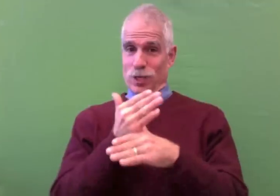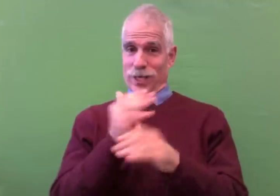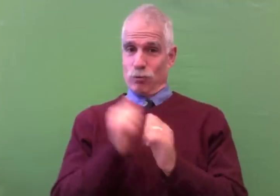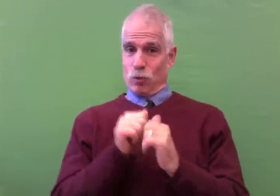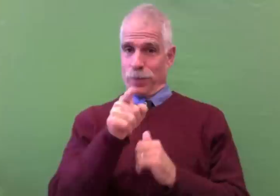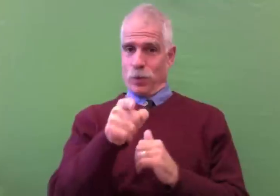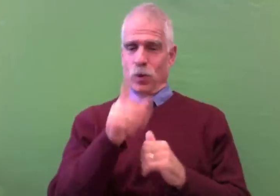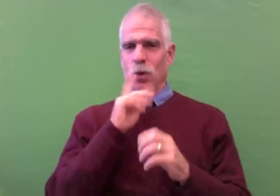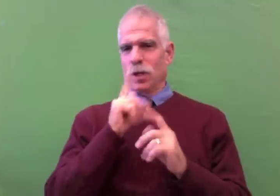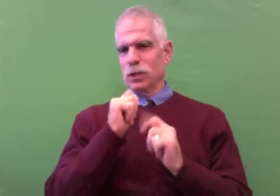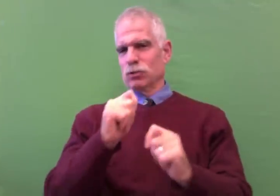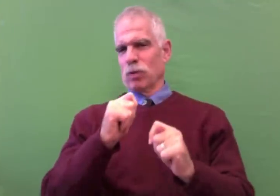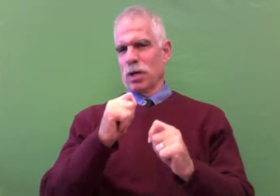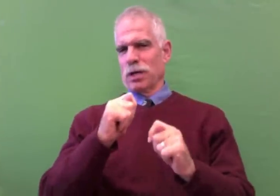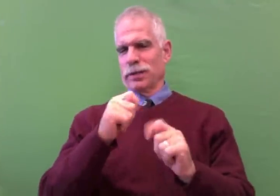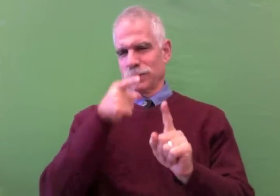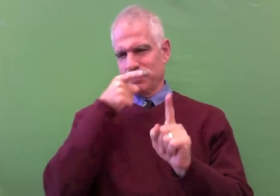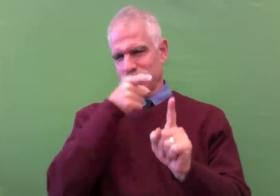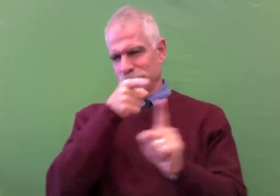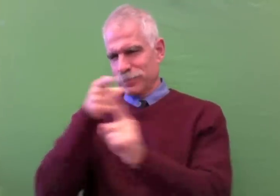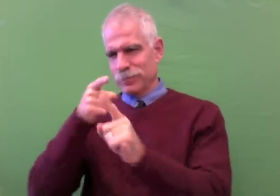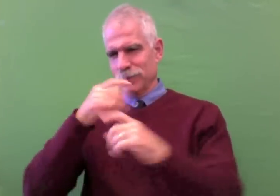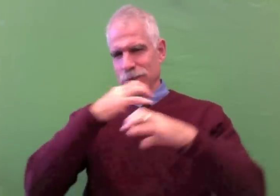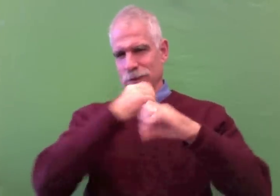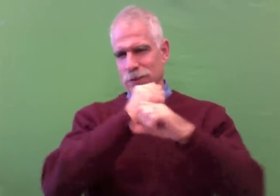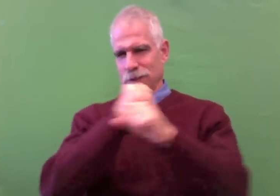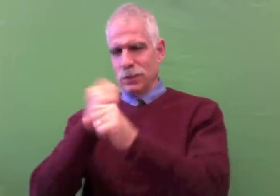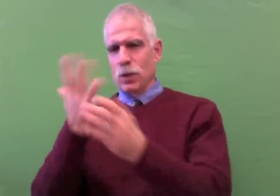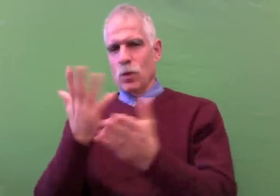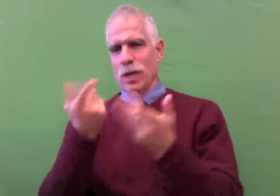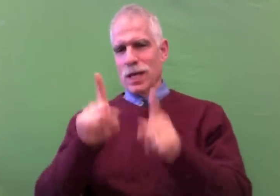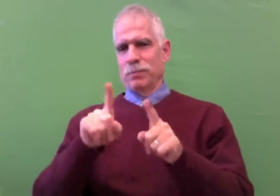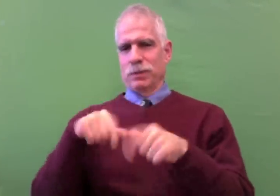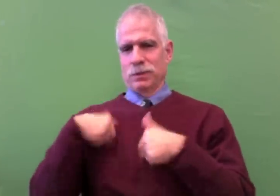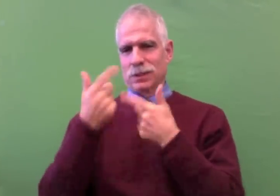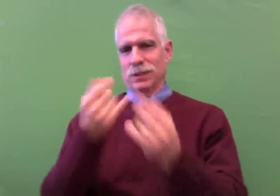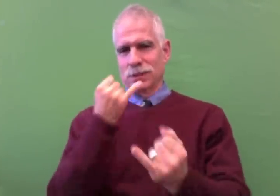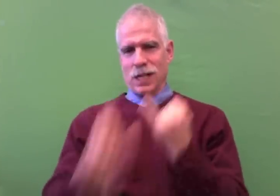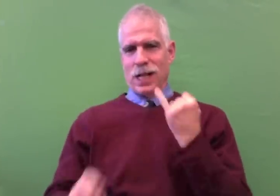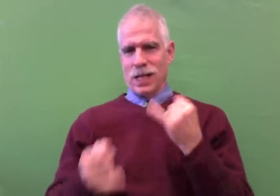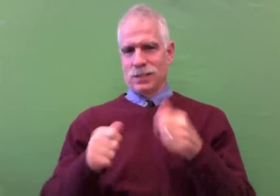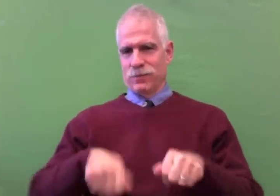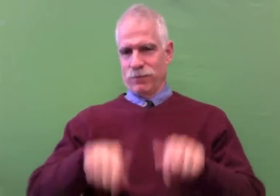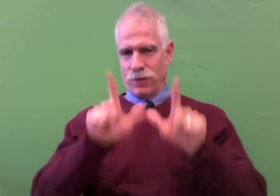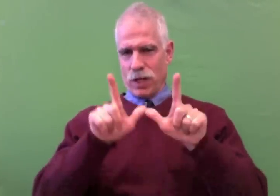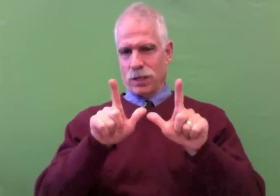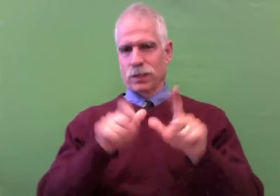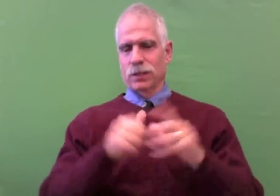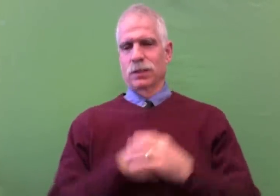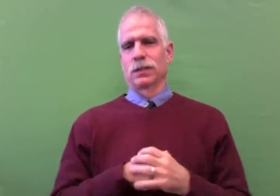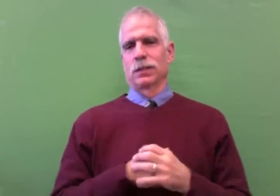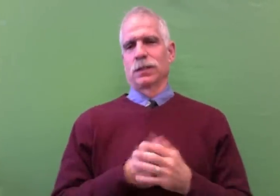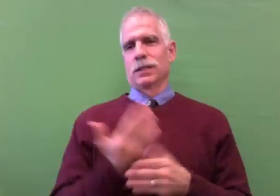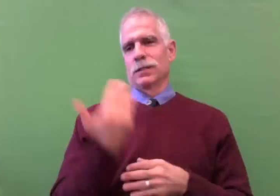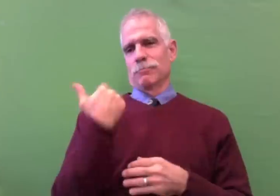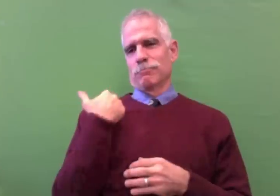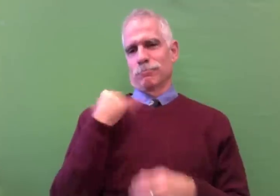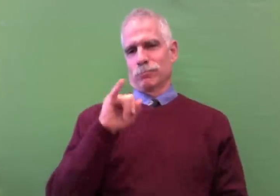I have a lot to share with you about what's transpired since that time, so I'll go ahead and do that, touch on some key